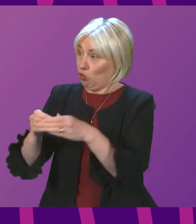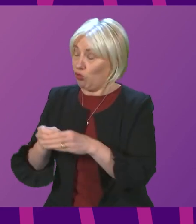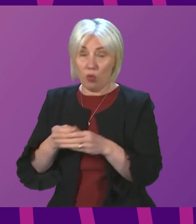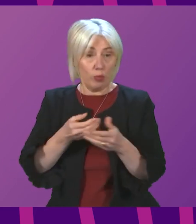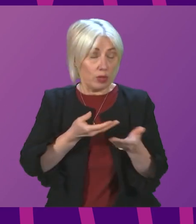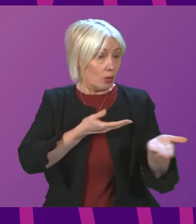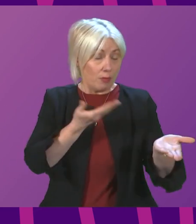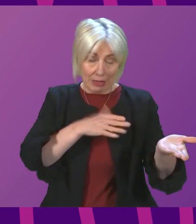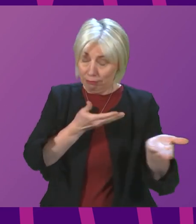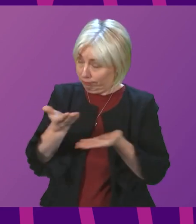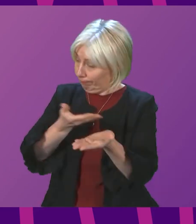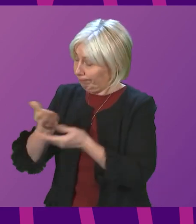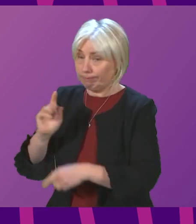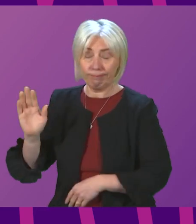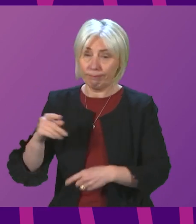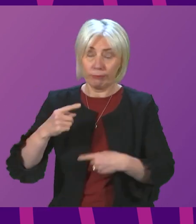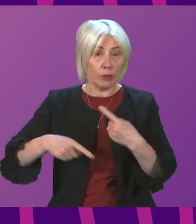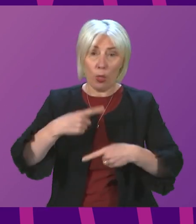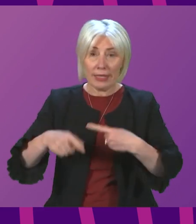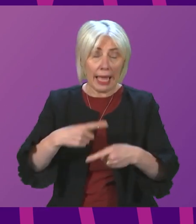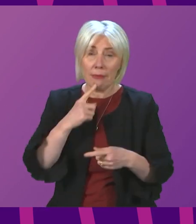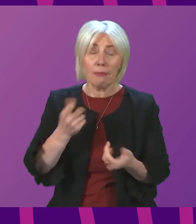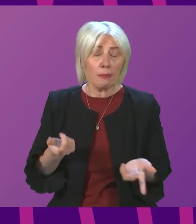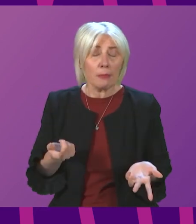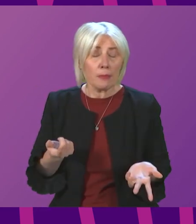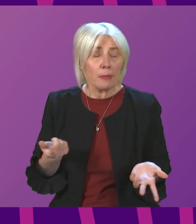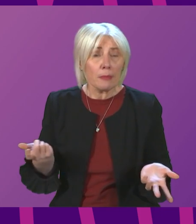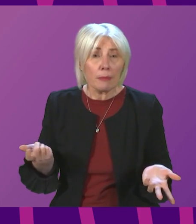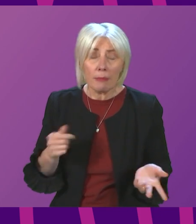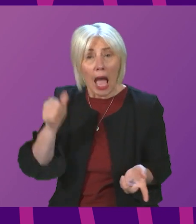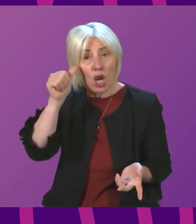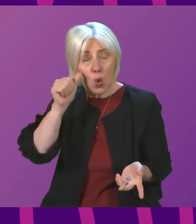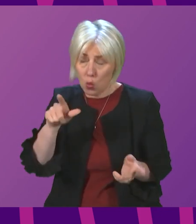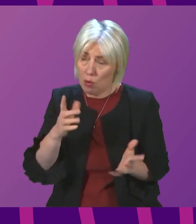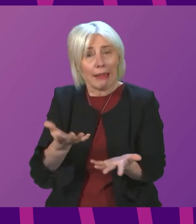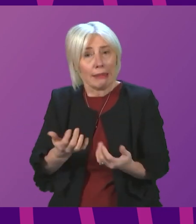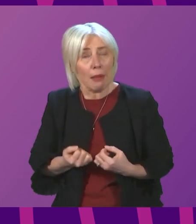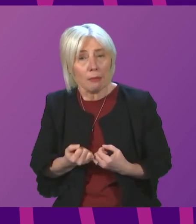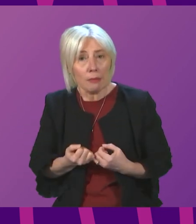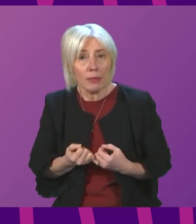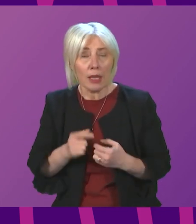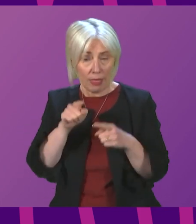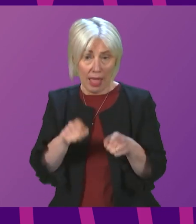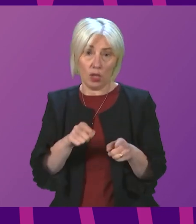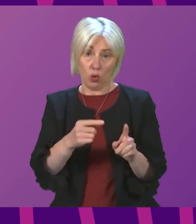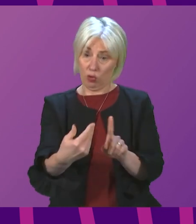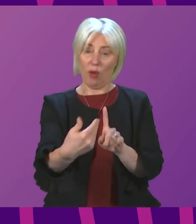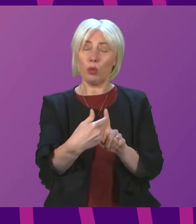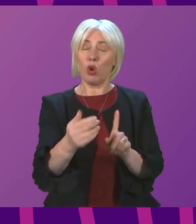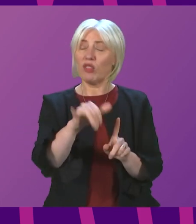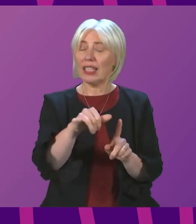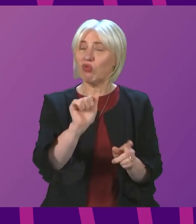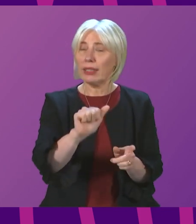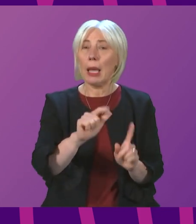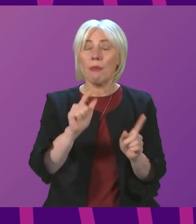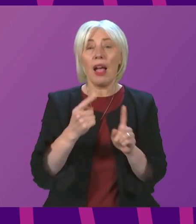Minister to come back to the member on the detail of consultation. I recognise and accept that observation. I would stress again